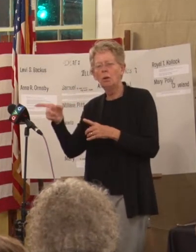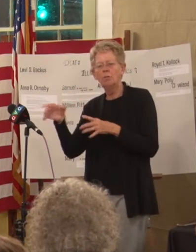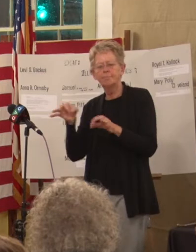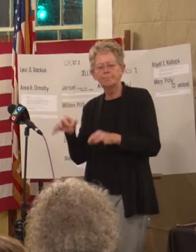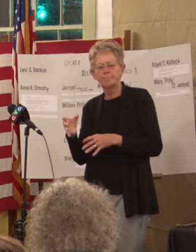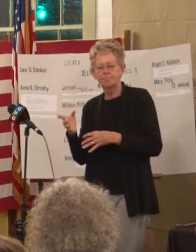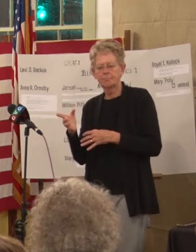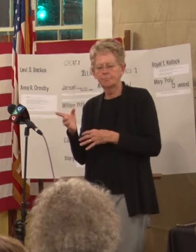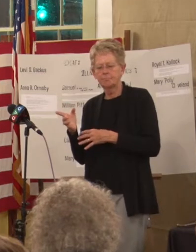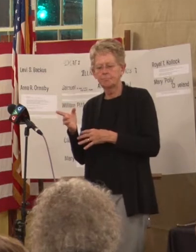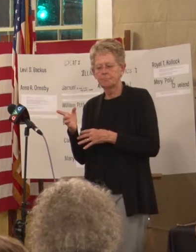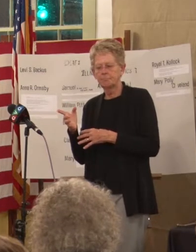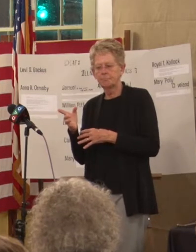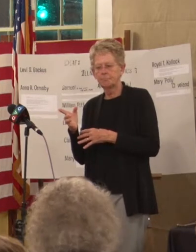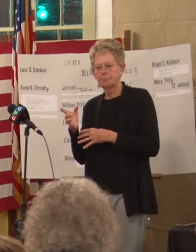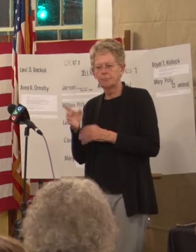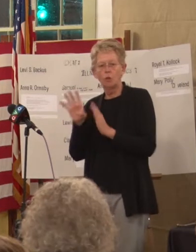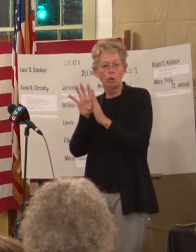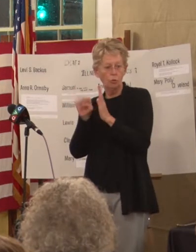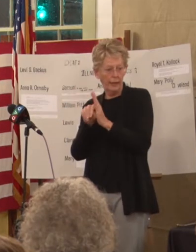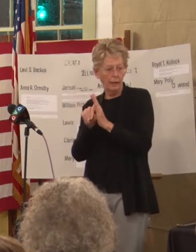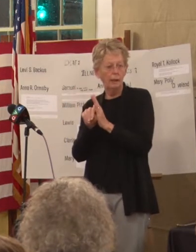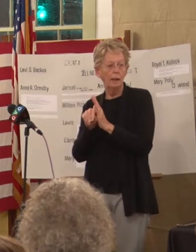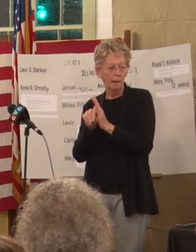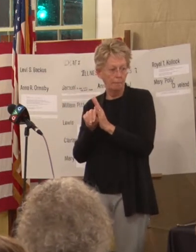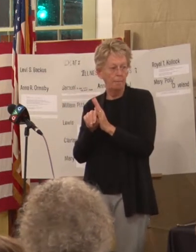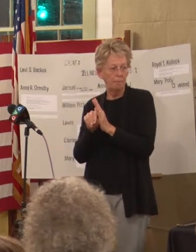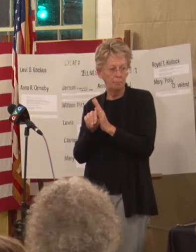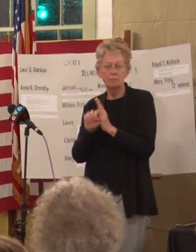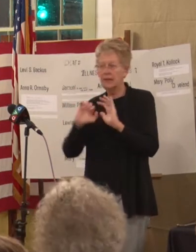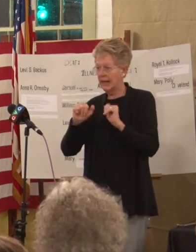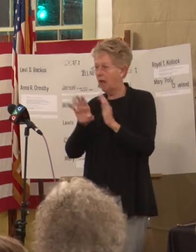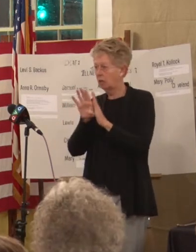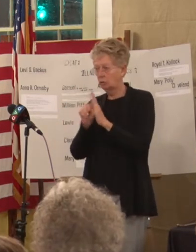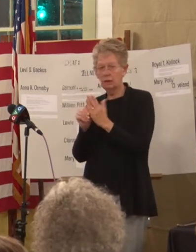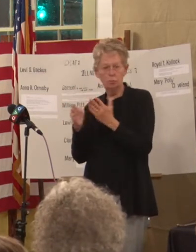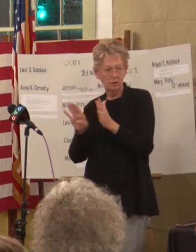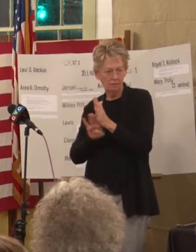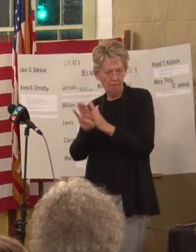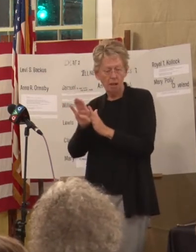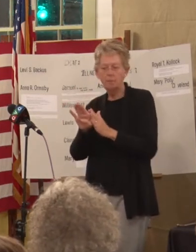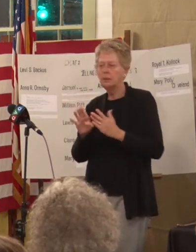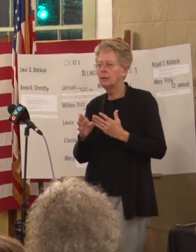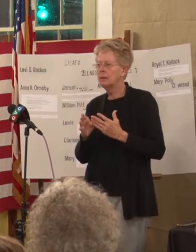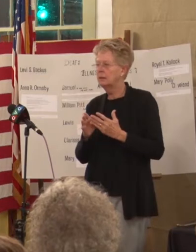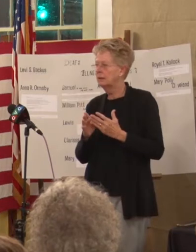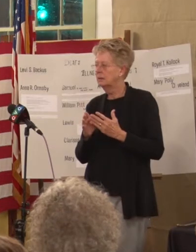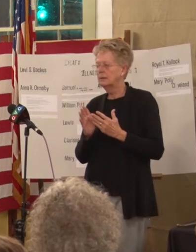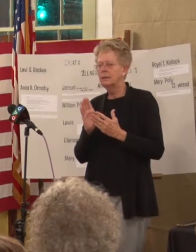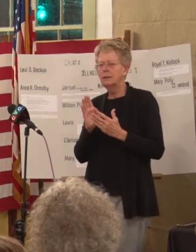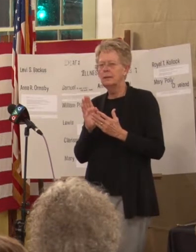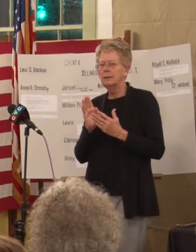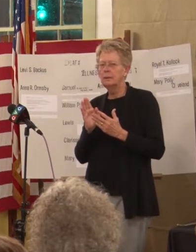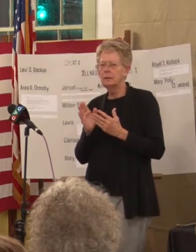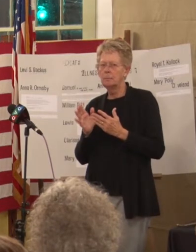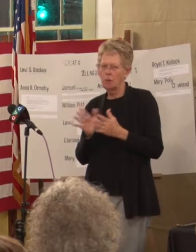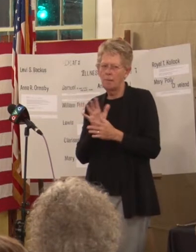about the curriculum and the development of our curriculum. And we're going to focus primarily on those